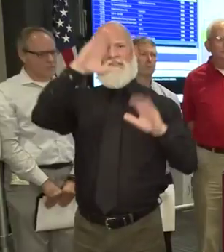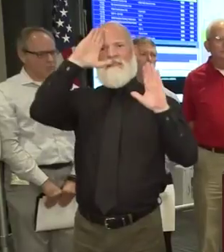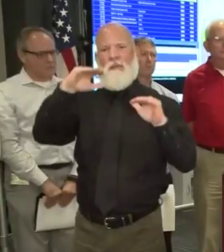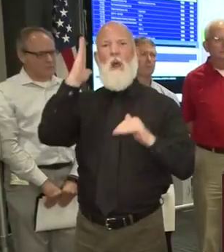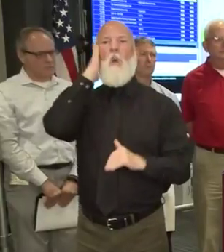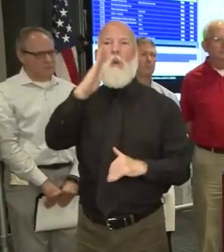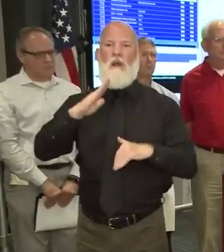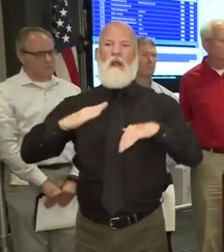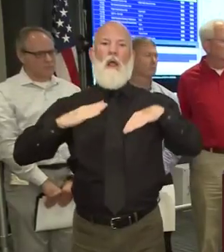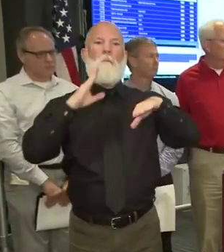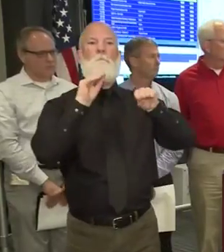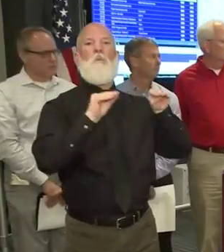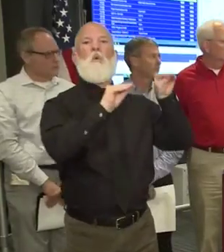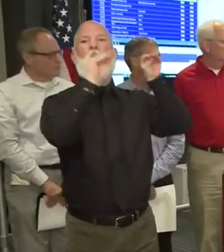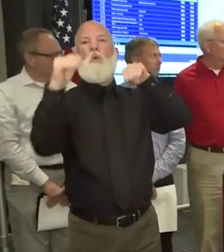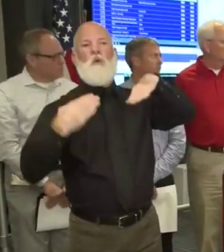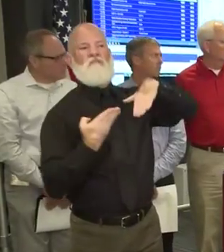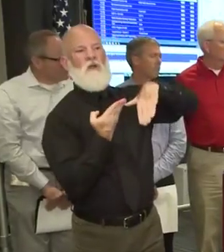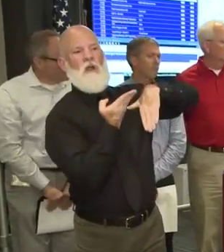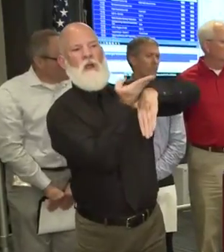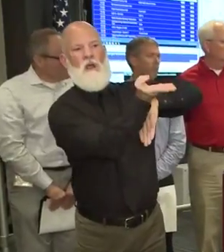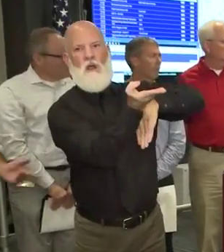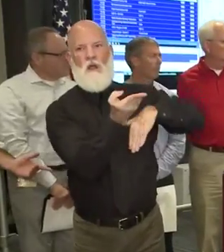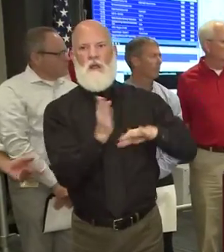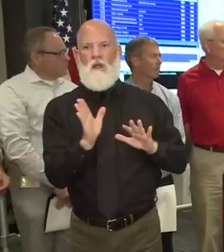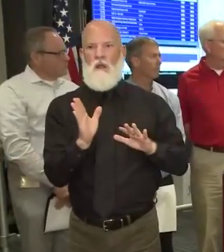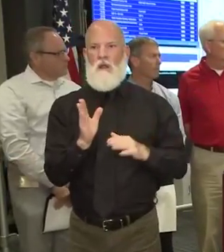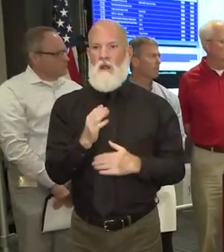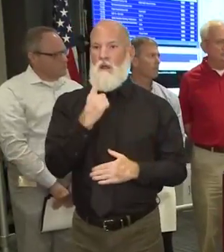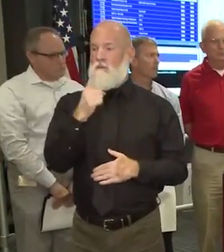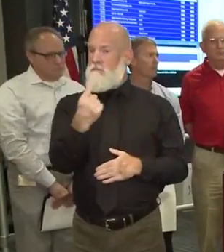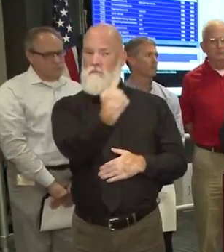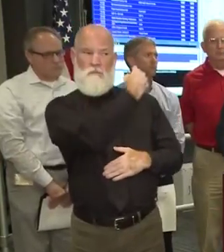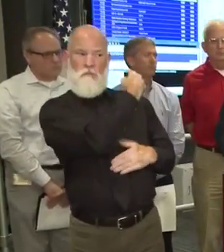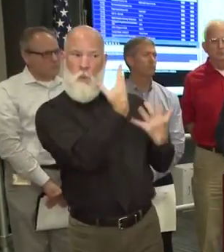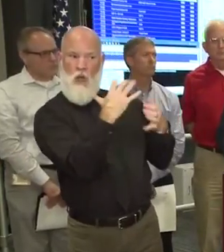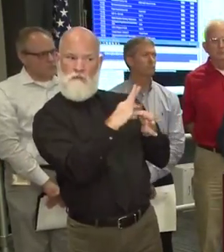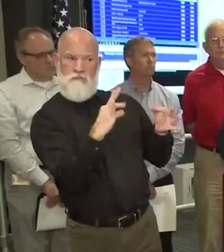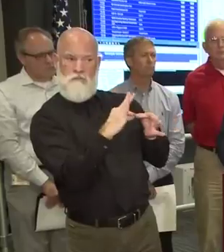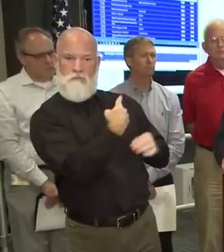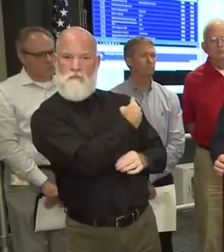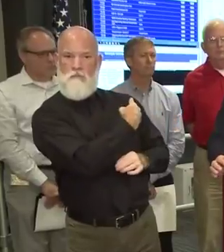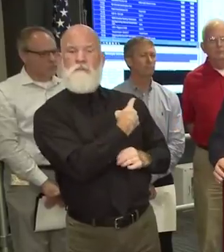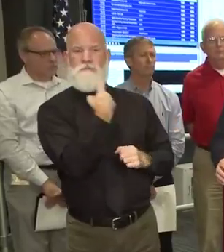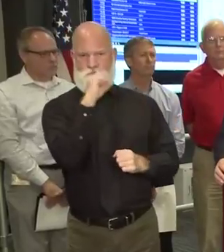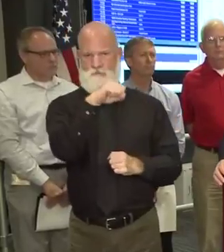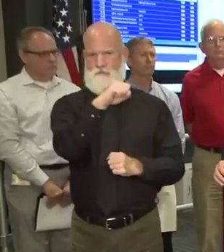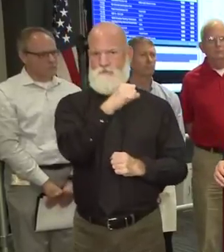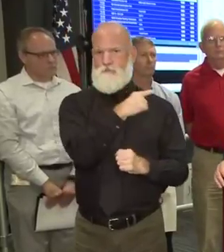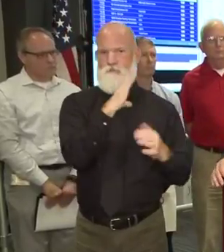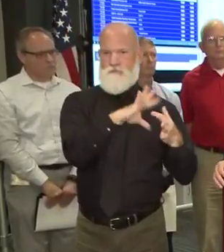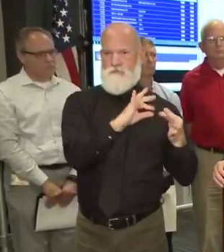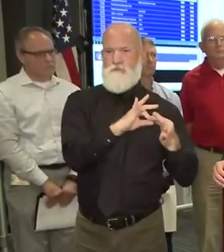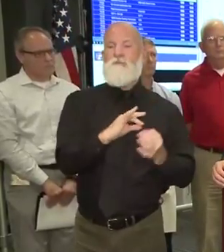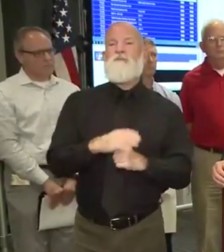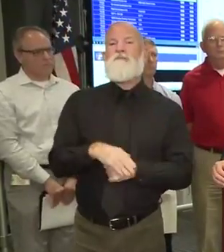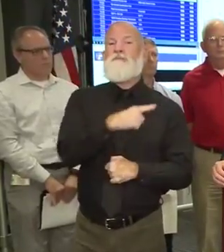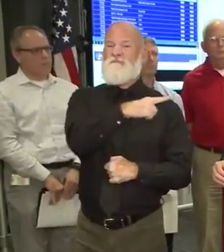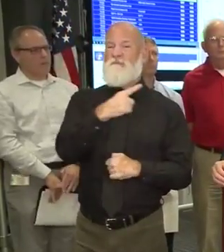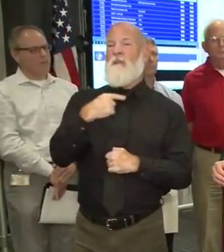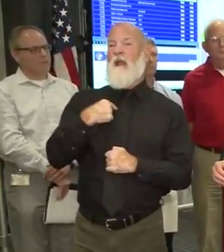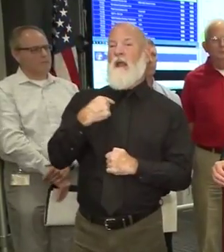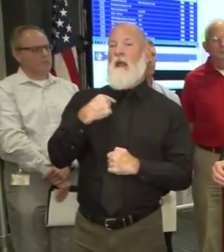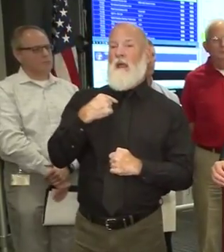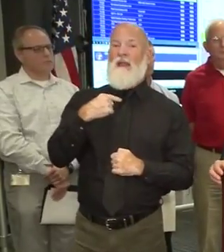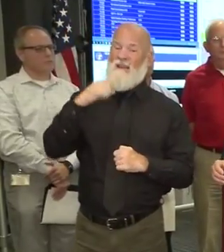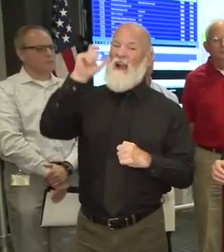I'll ask anyone who might want to comment on that. Anybody? I think I think the governor actually covered it very well. But